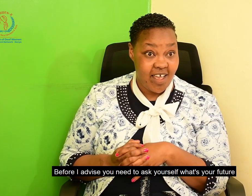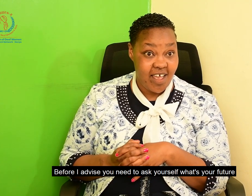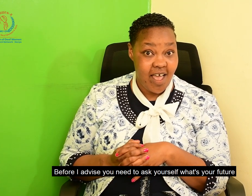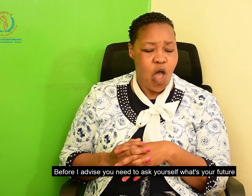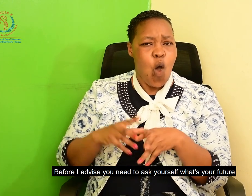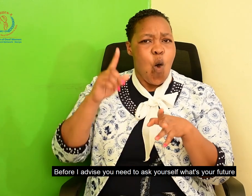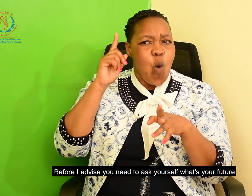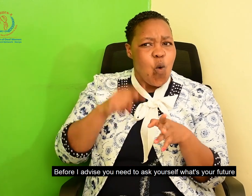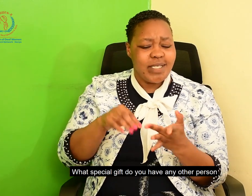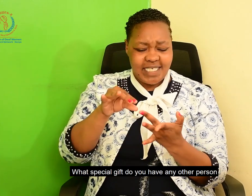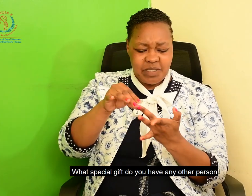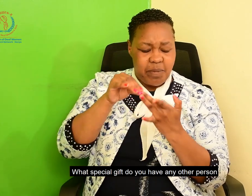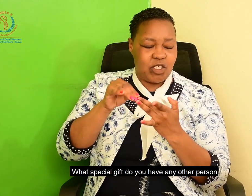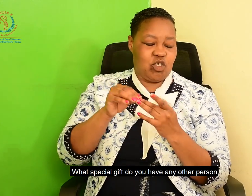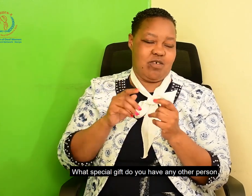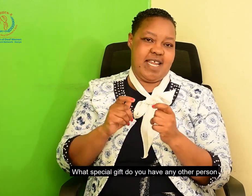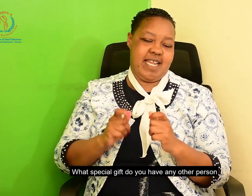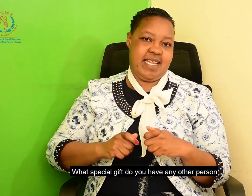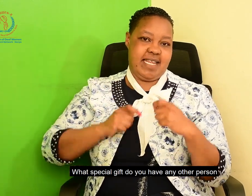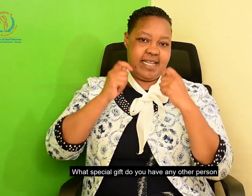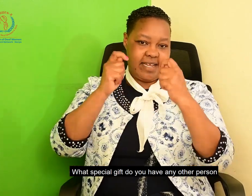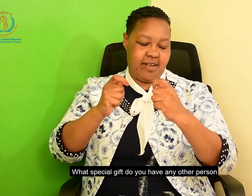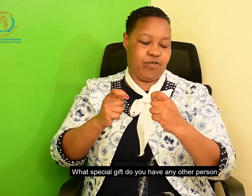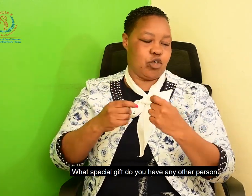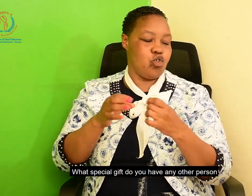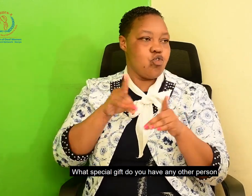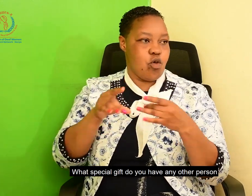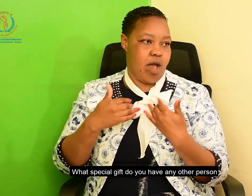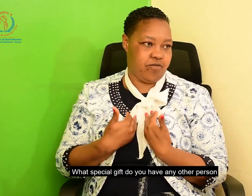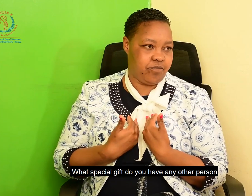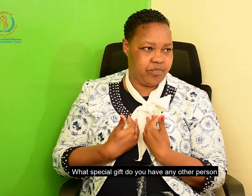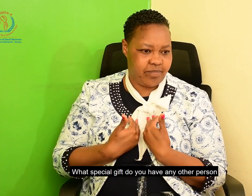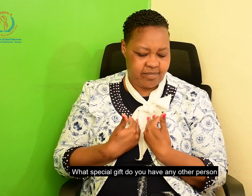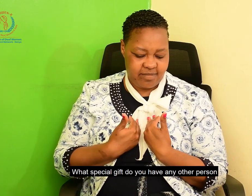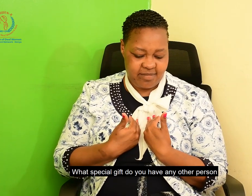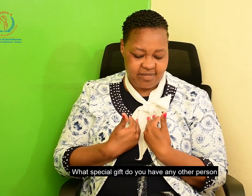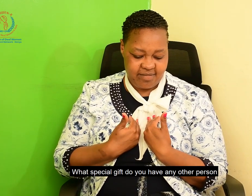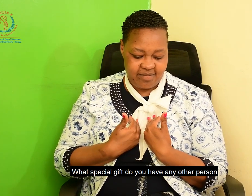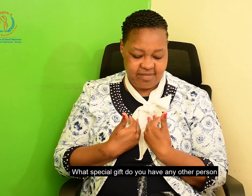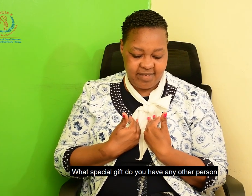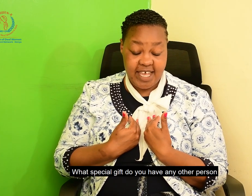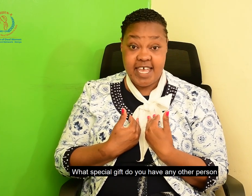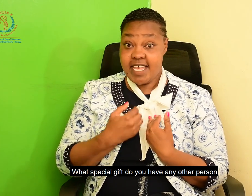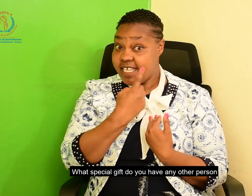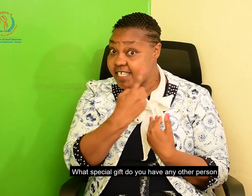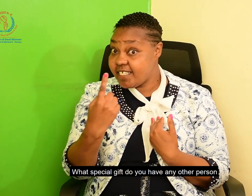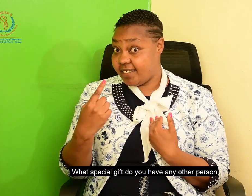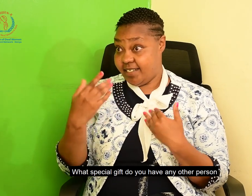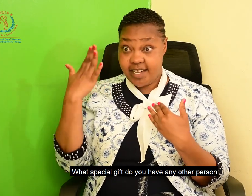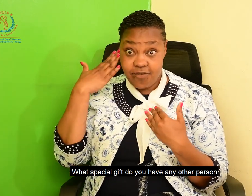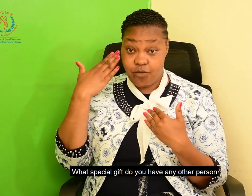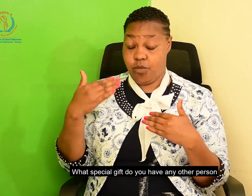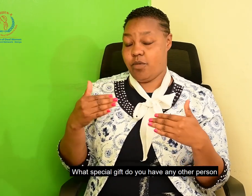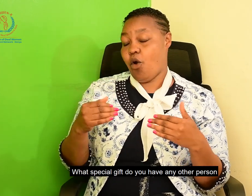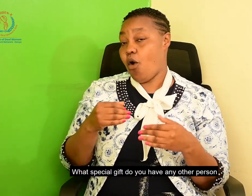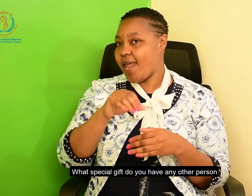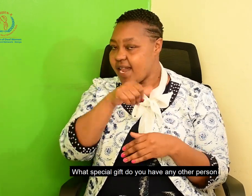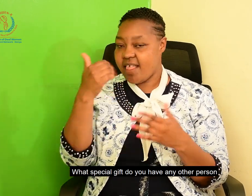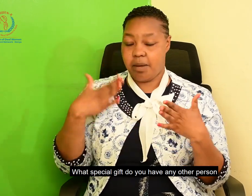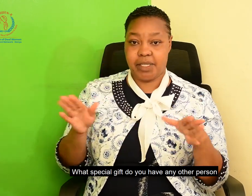What's your future? What's so special gift that you have? Each one of you or